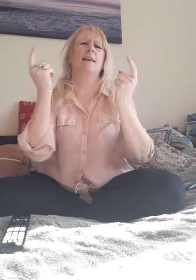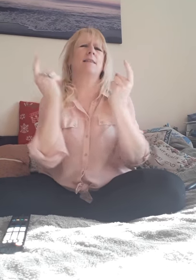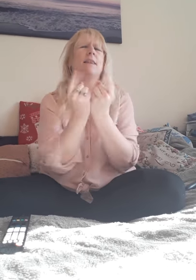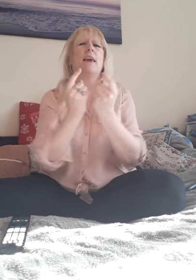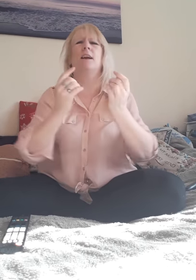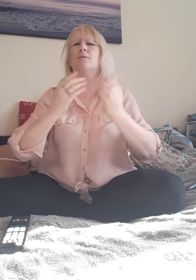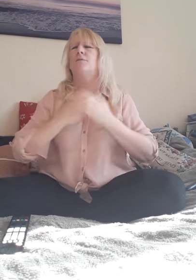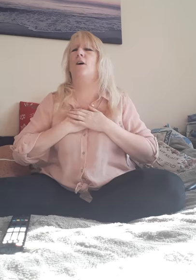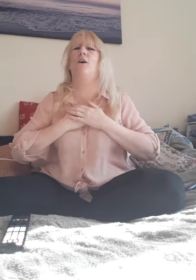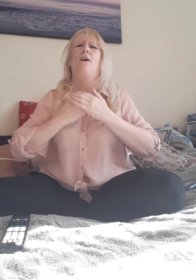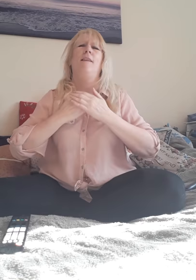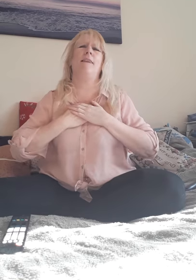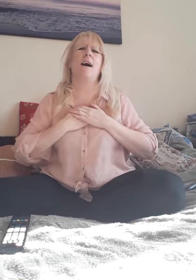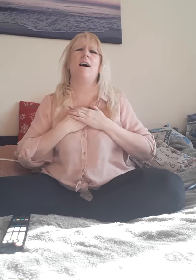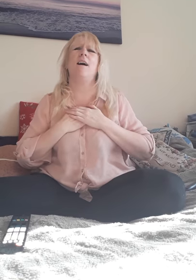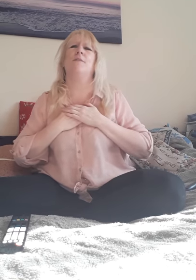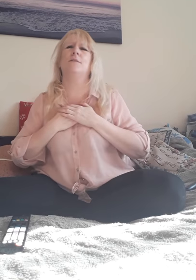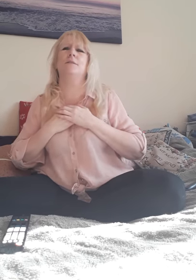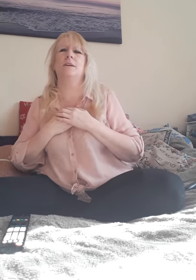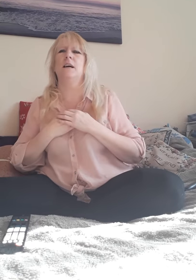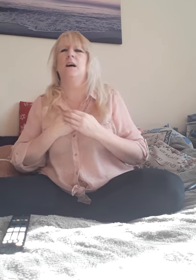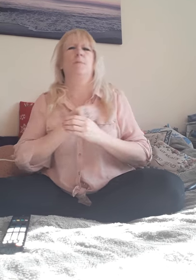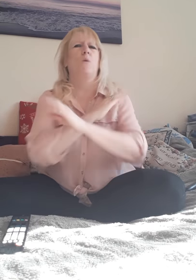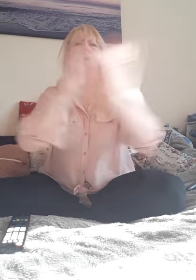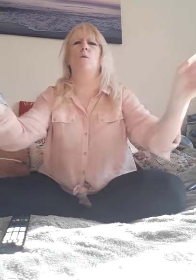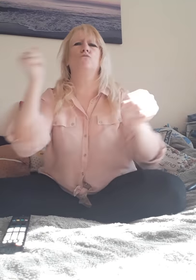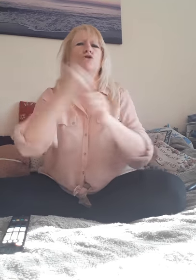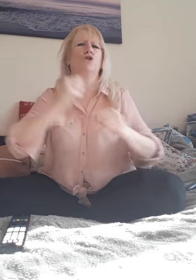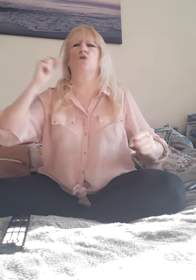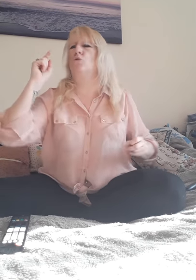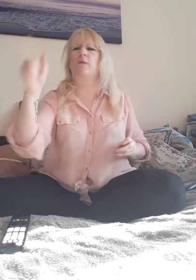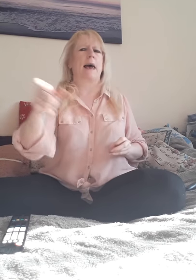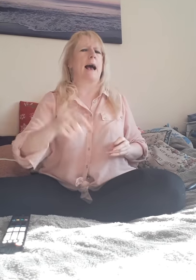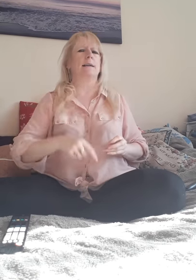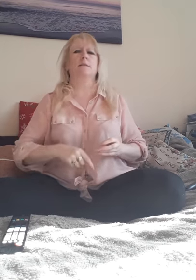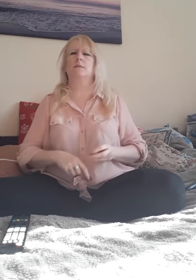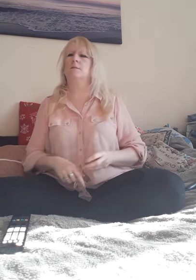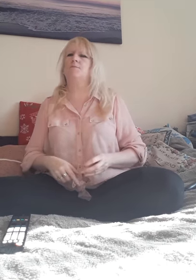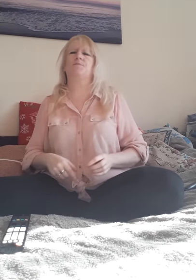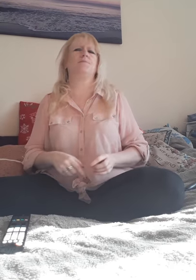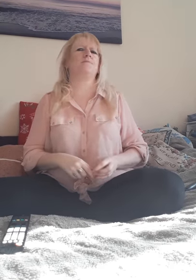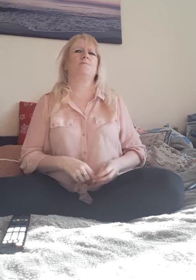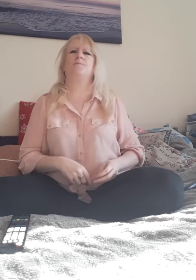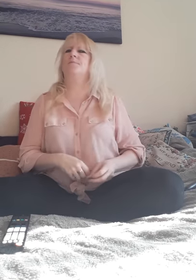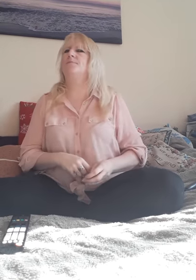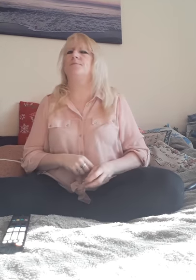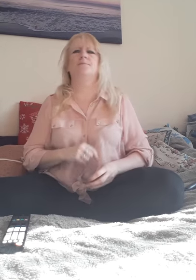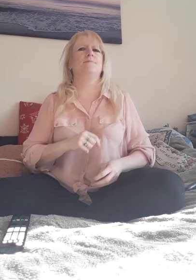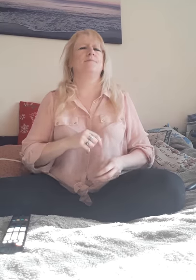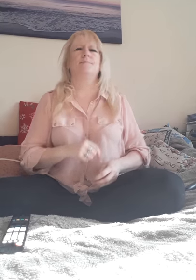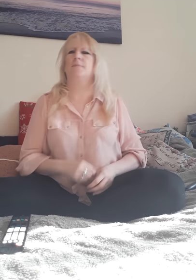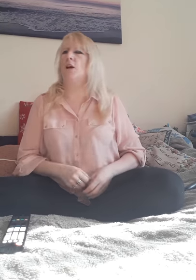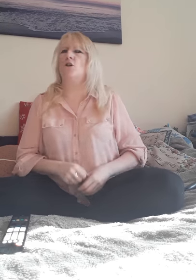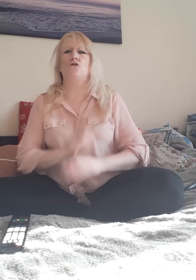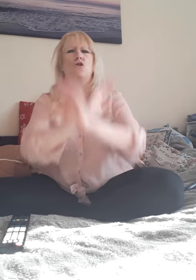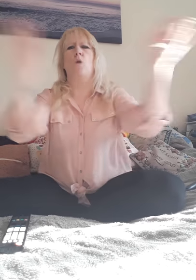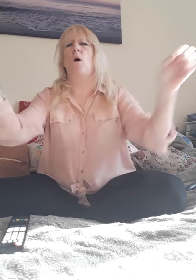for love, but I won't do that, no, I